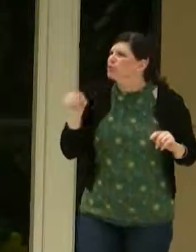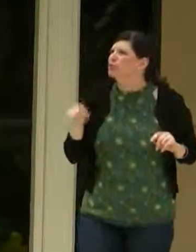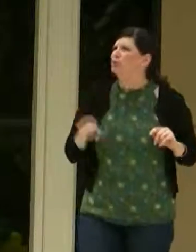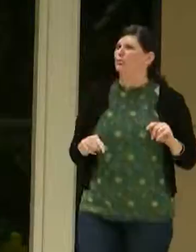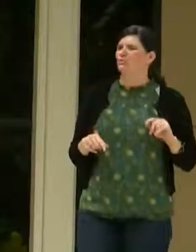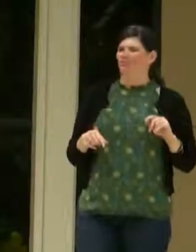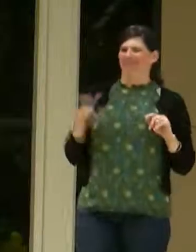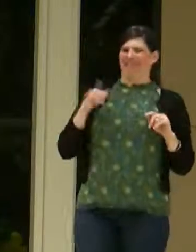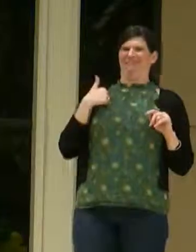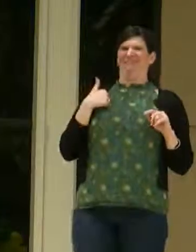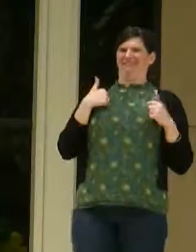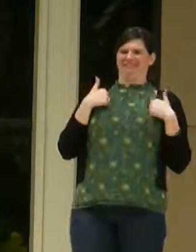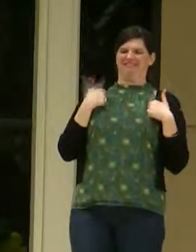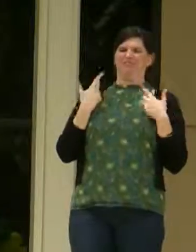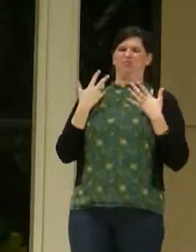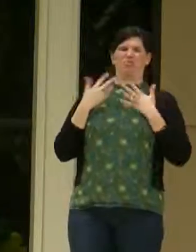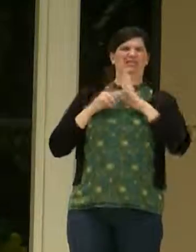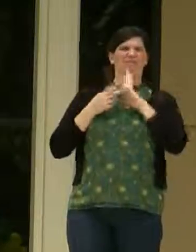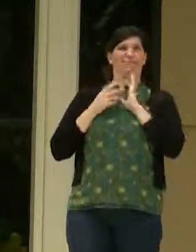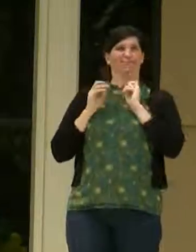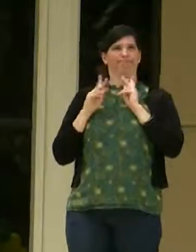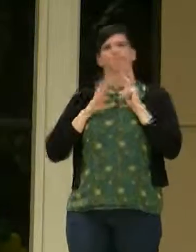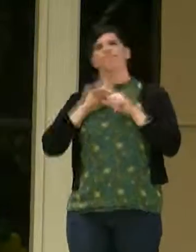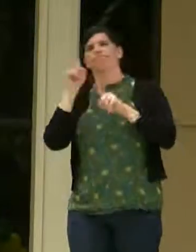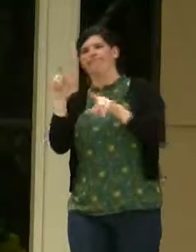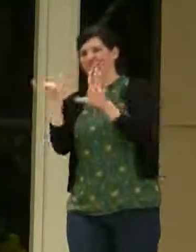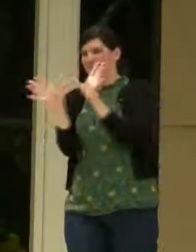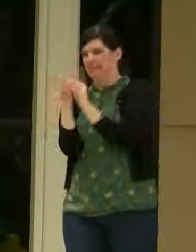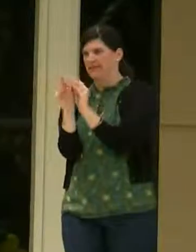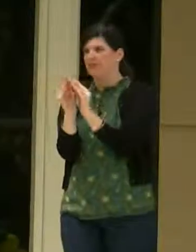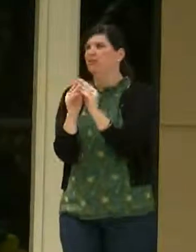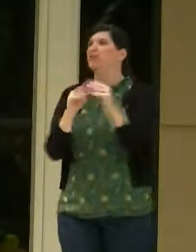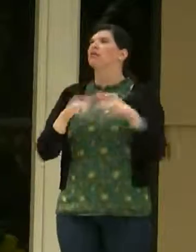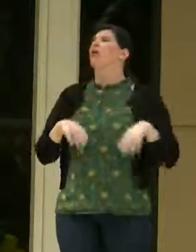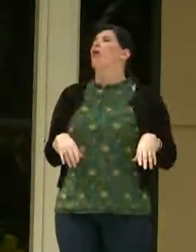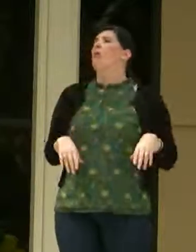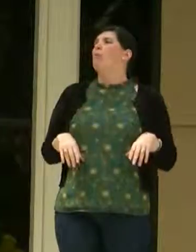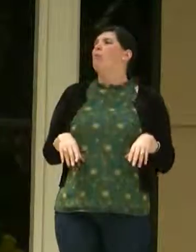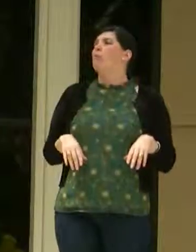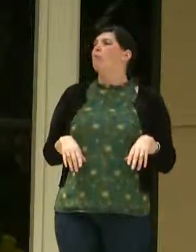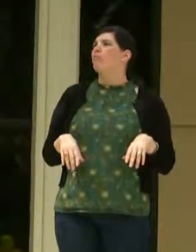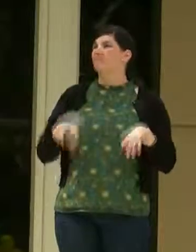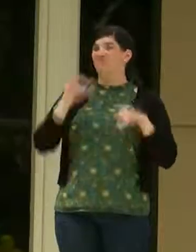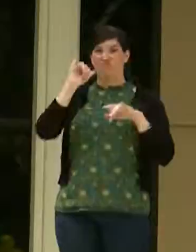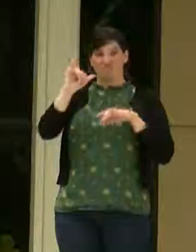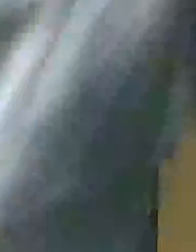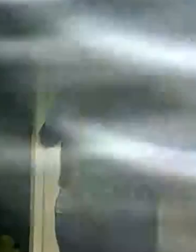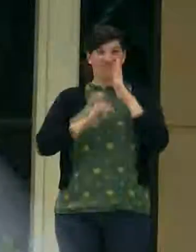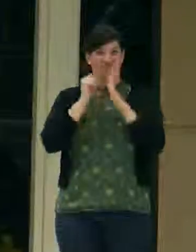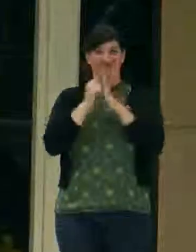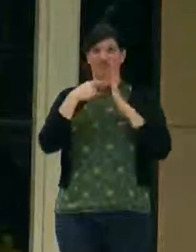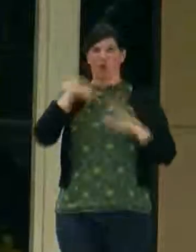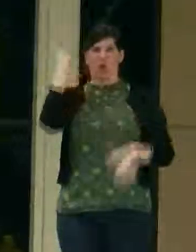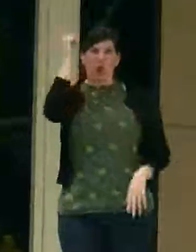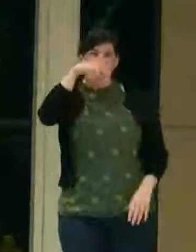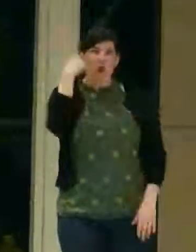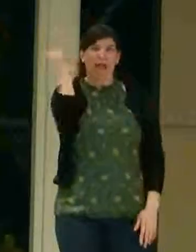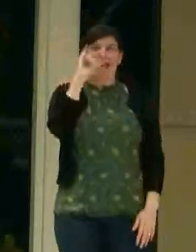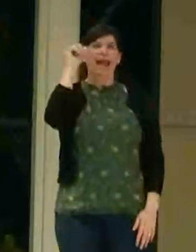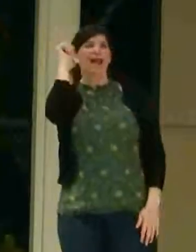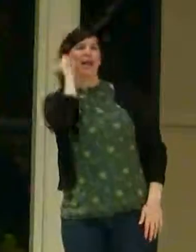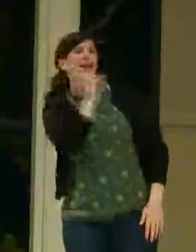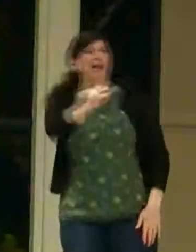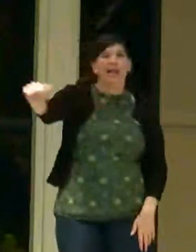And I was like, okay. So I went to the meeting and at this time, I looked so girly. People thought I was a lesbian.